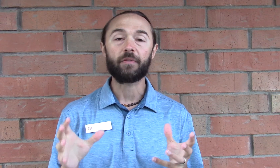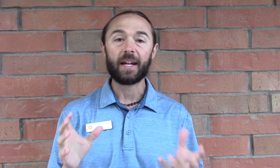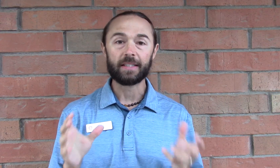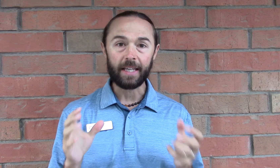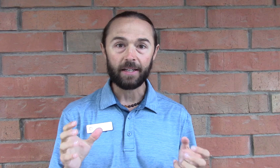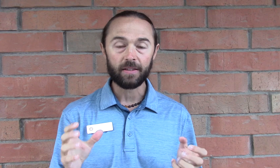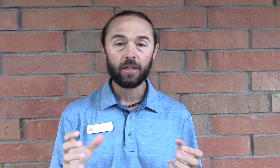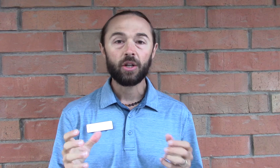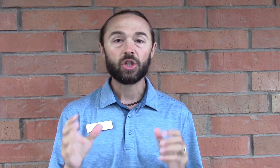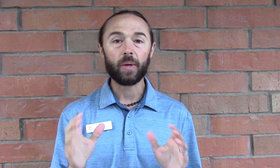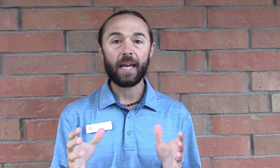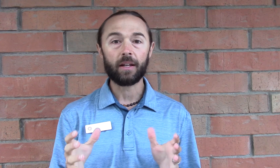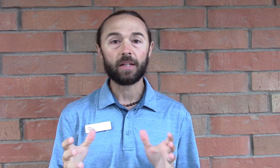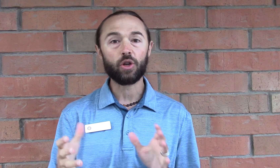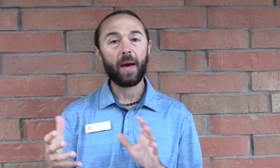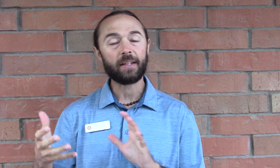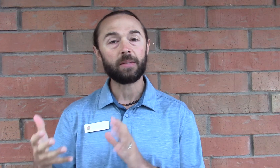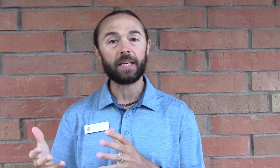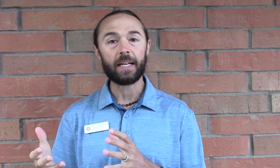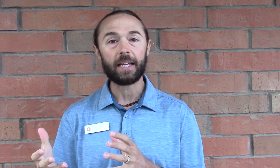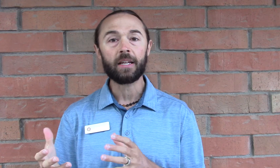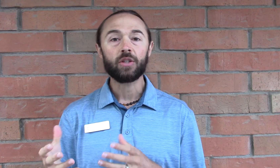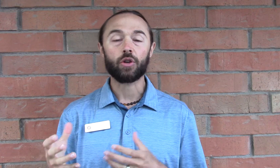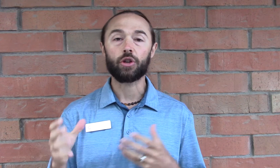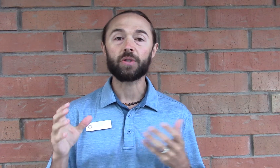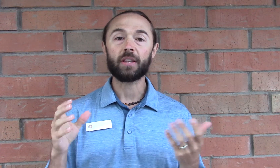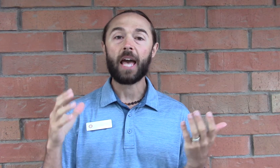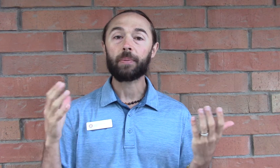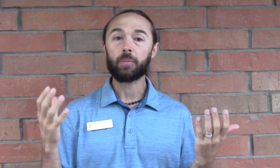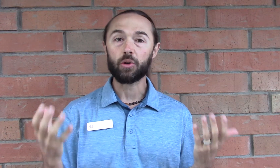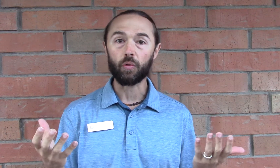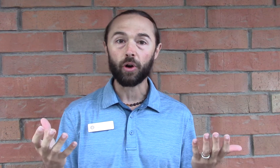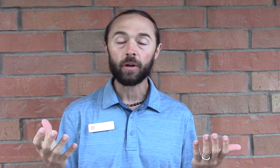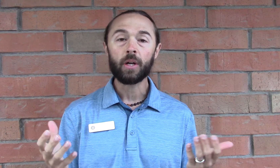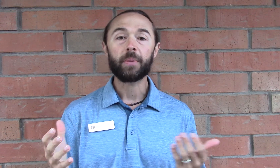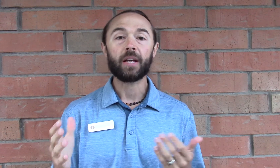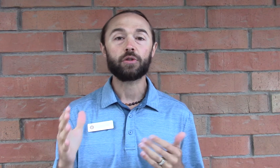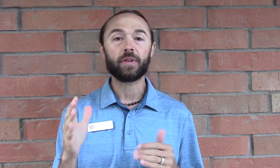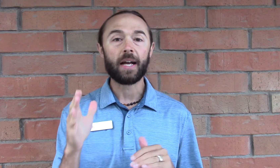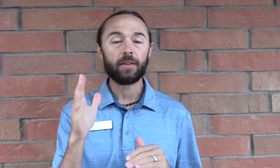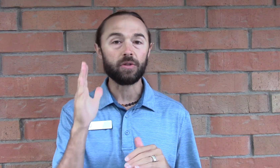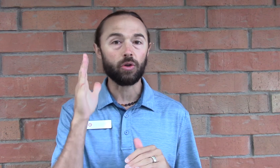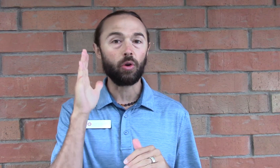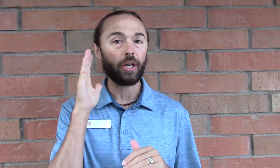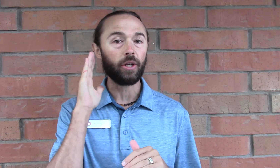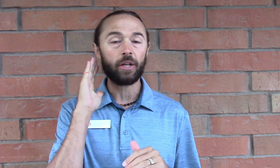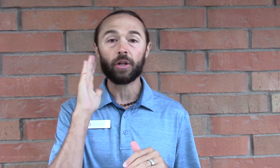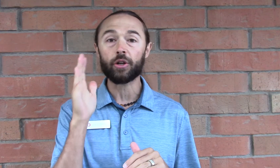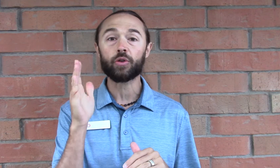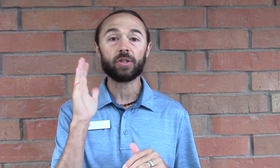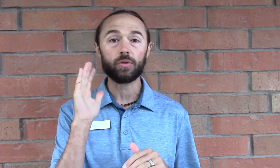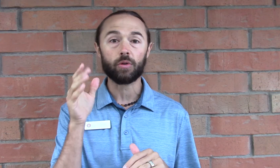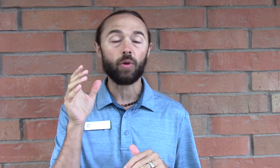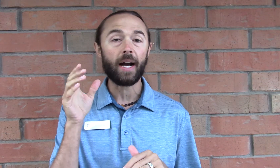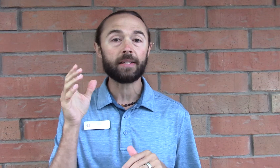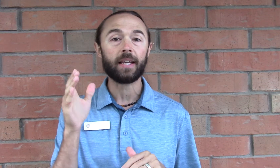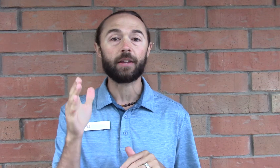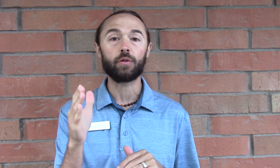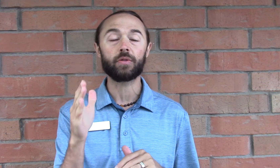that's the case. So again let's go back to the beginning so you're using the Epley maneuver because you've got those little inner ear crystals or rocks and you've